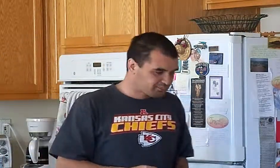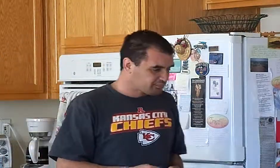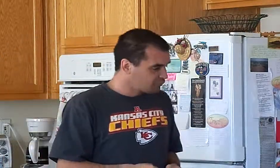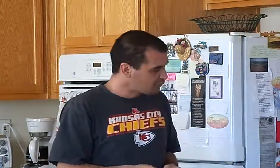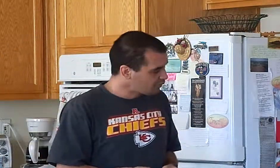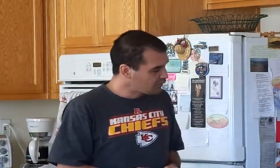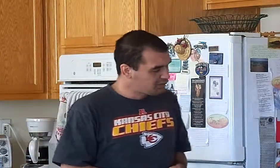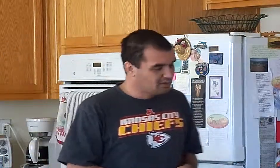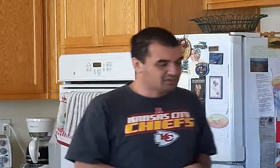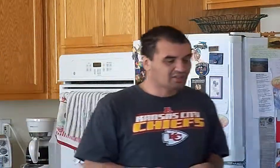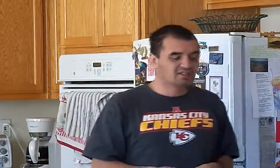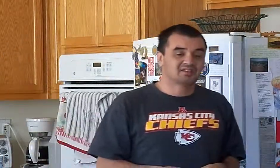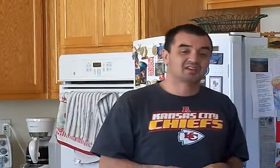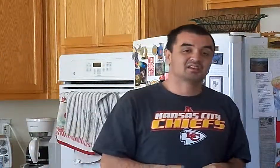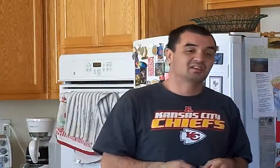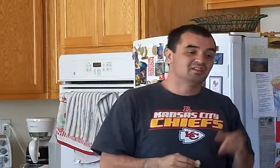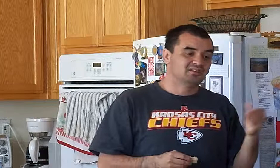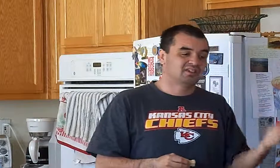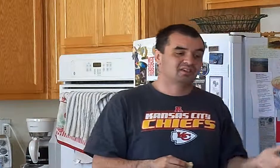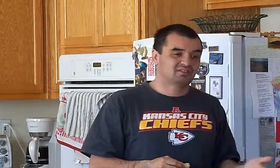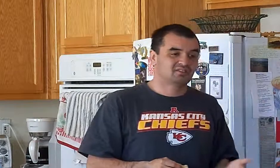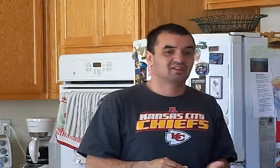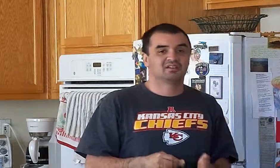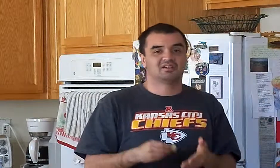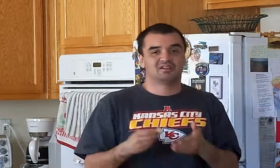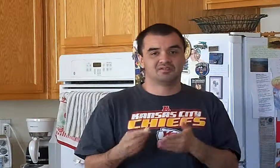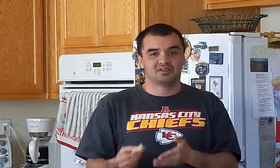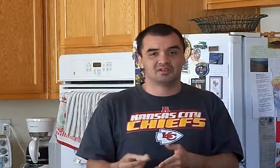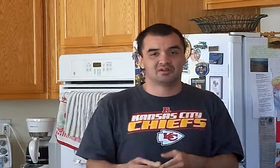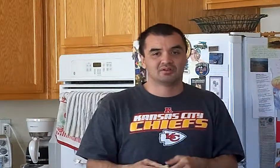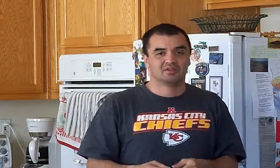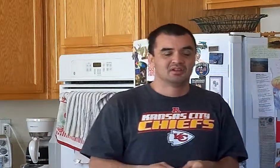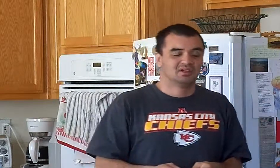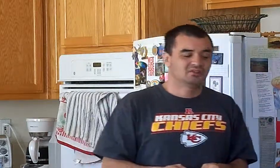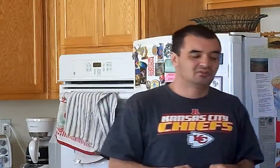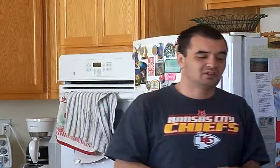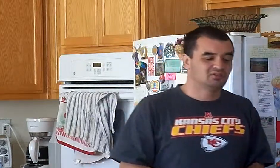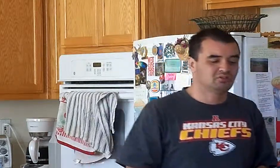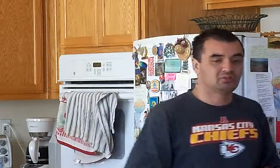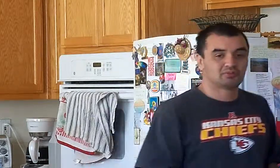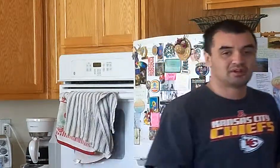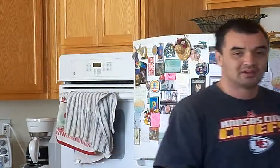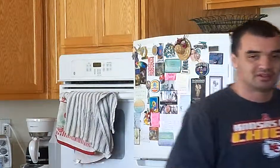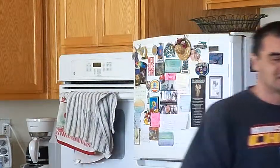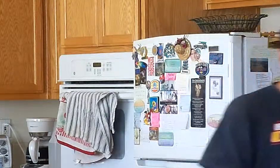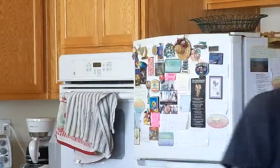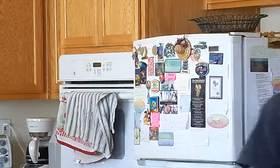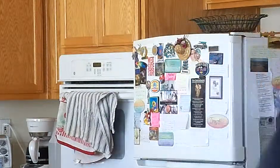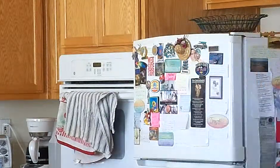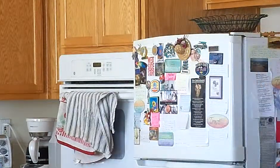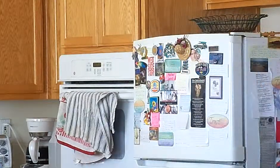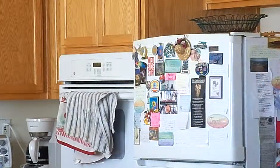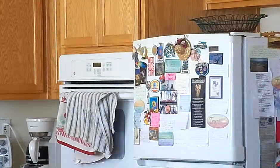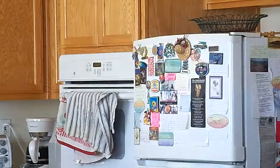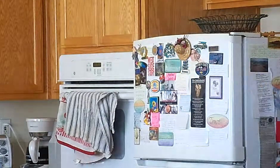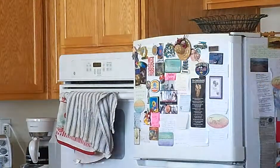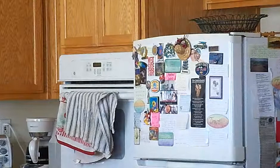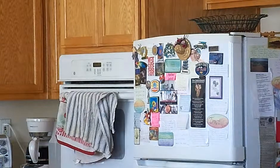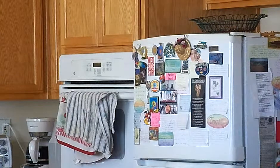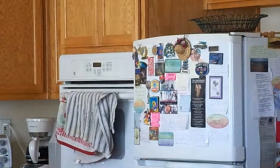And it's like I said in the text and in the video, in a strange sort of way it does balance out. And let me explain.